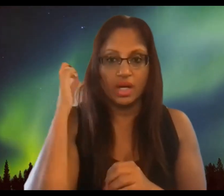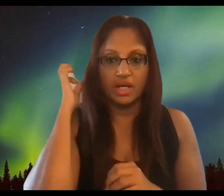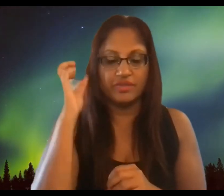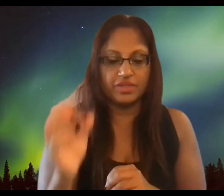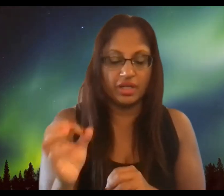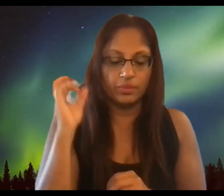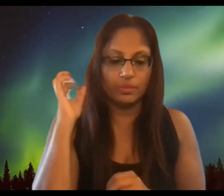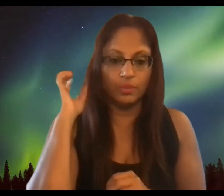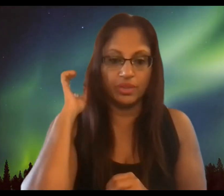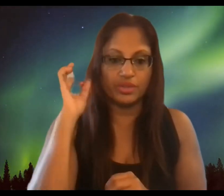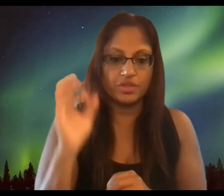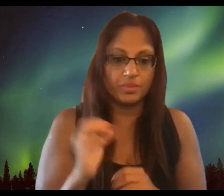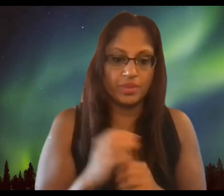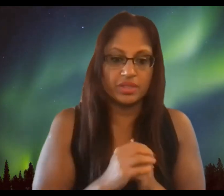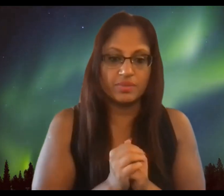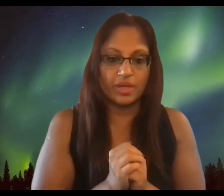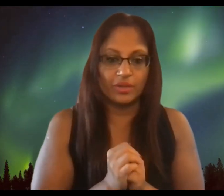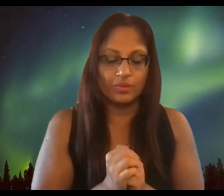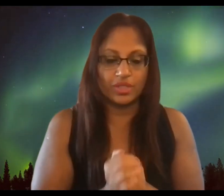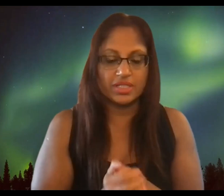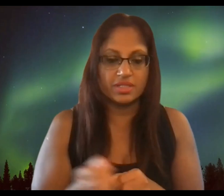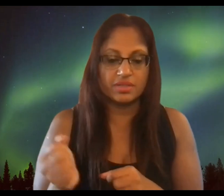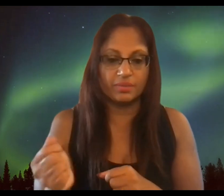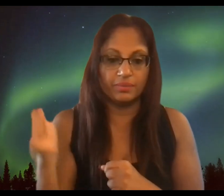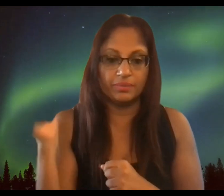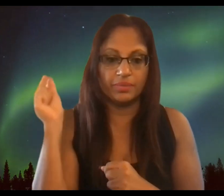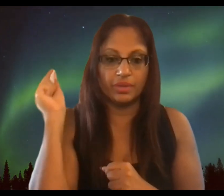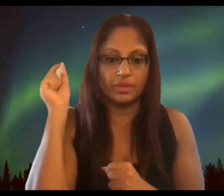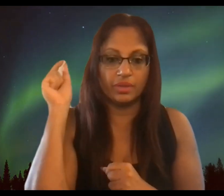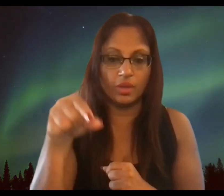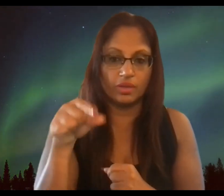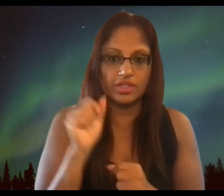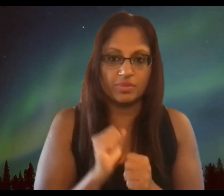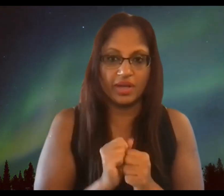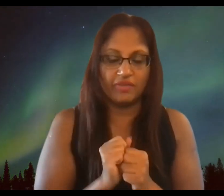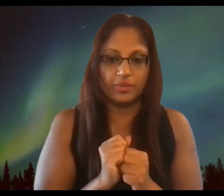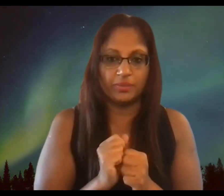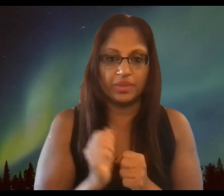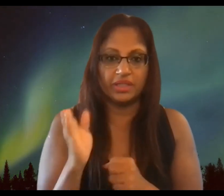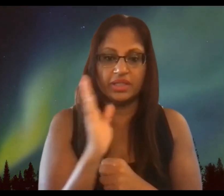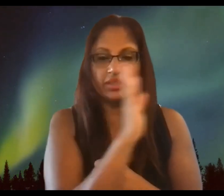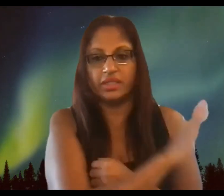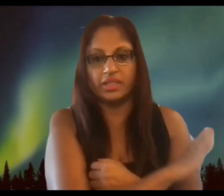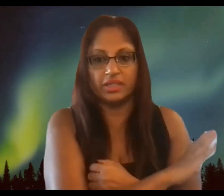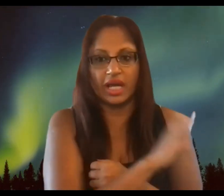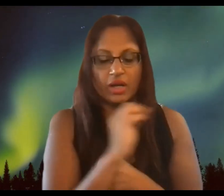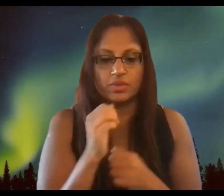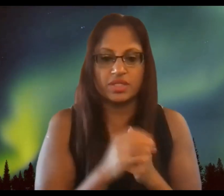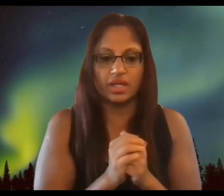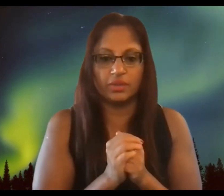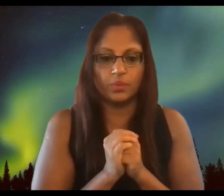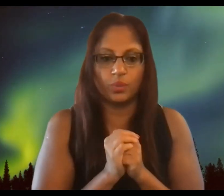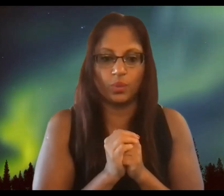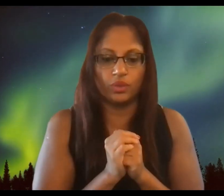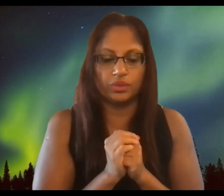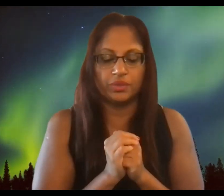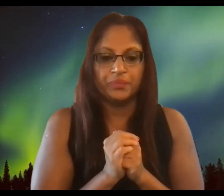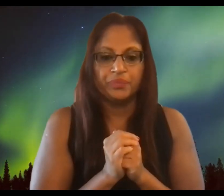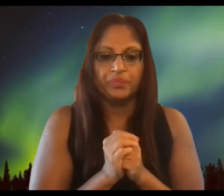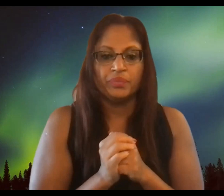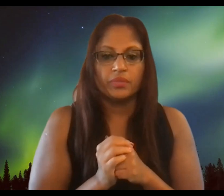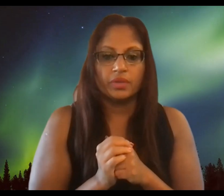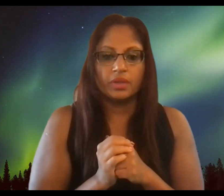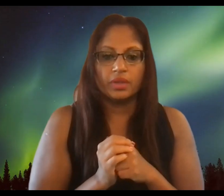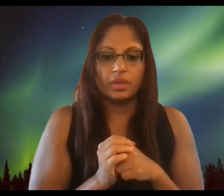i have dealt with a tremendous amount of racism on this platform and then in the outside world